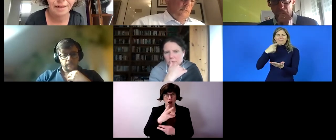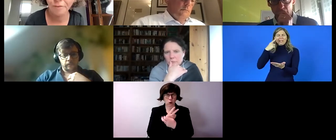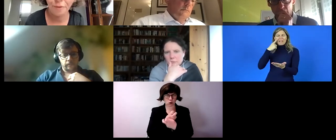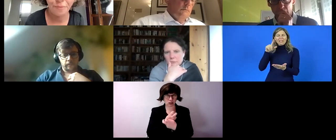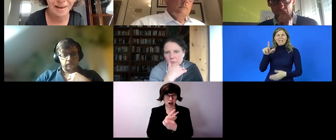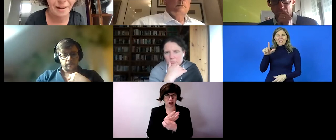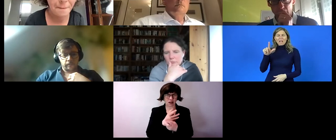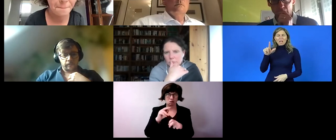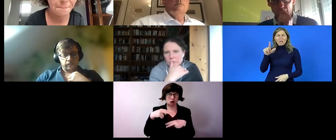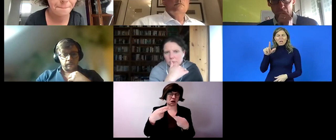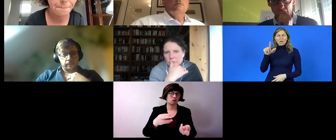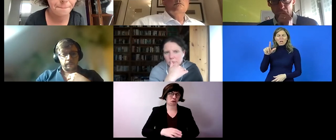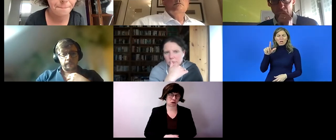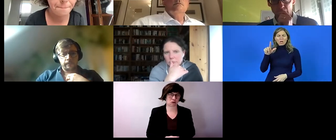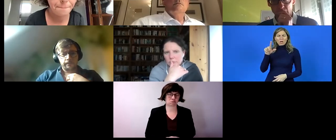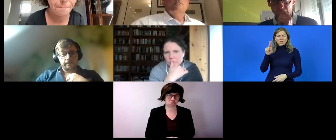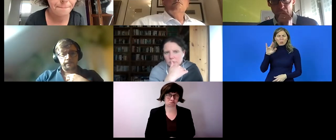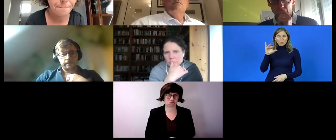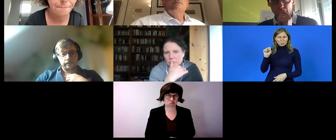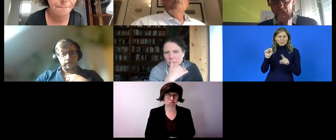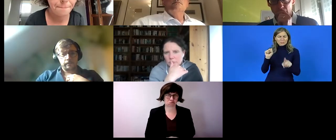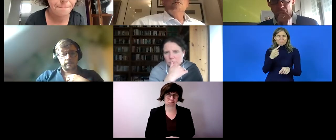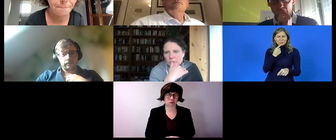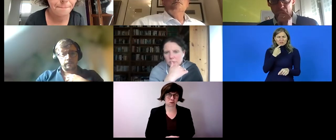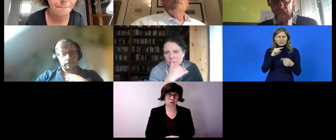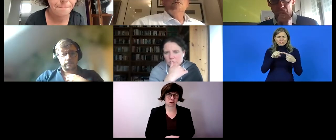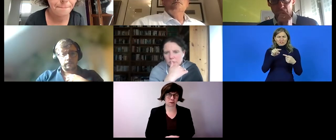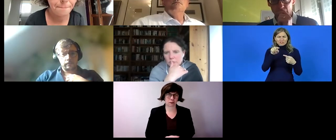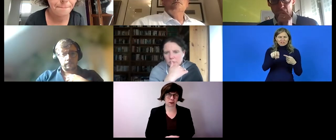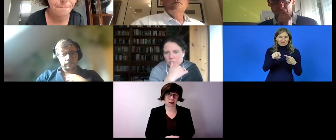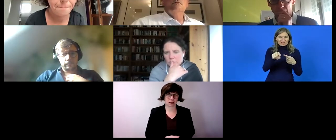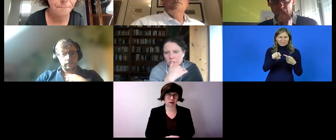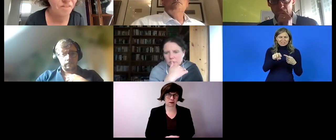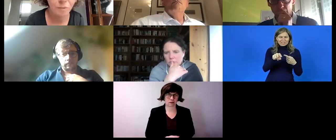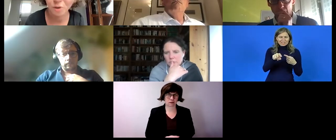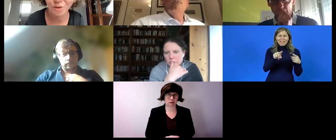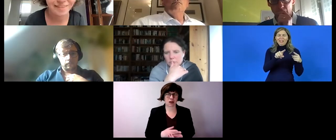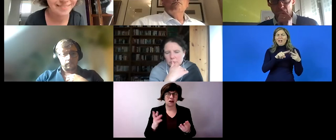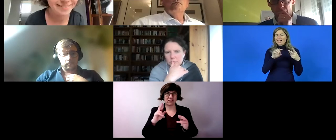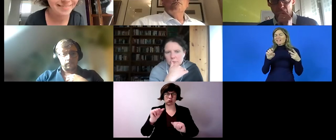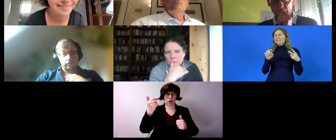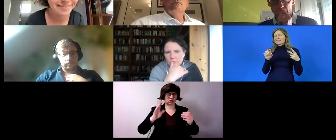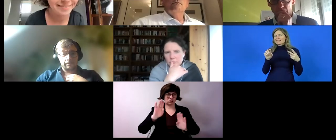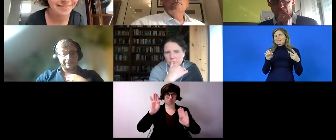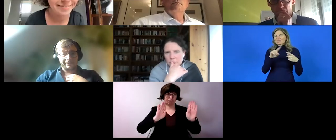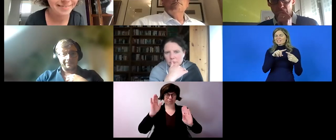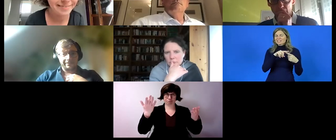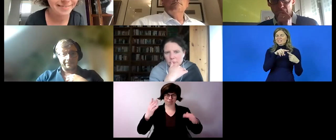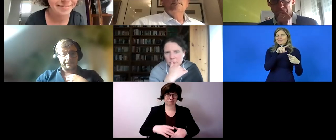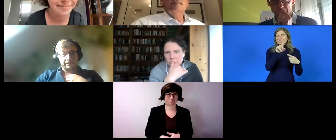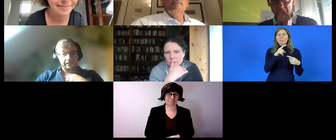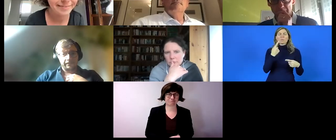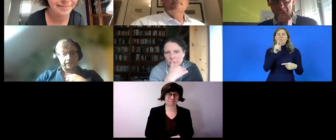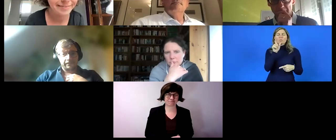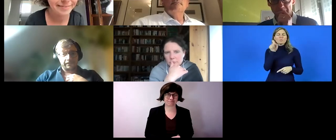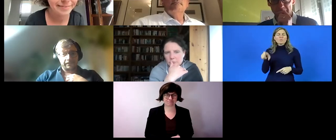perhaps answer that but also stereo for mr wolfmayer who would like to go first